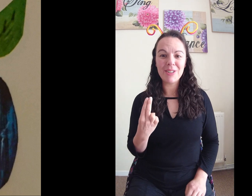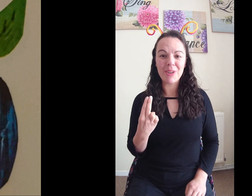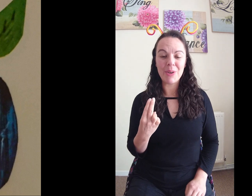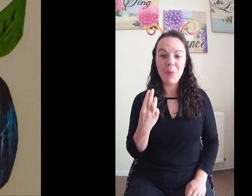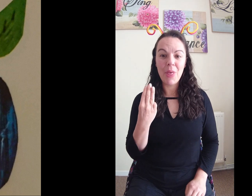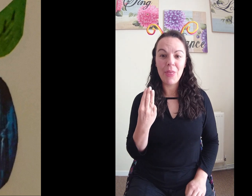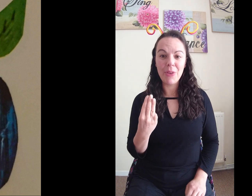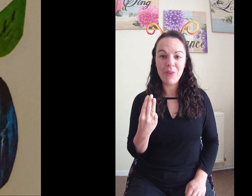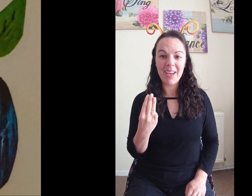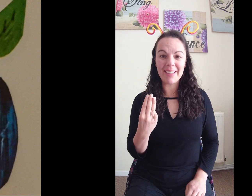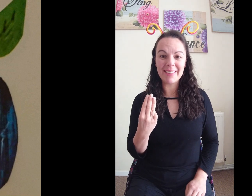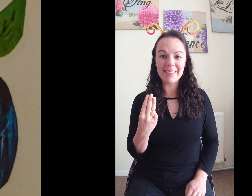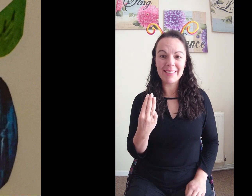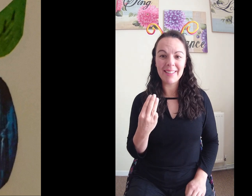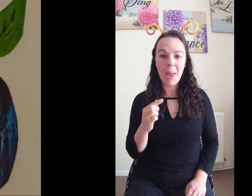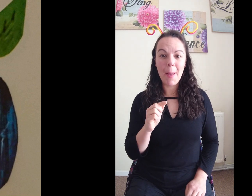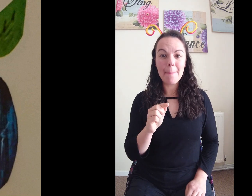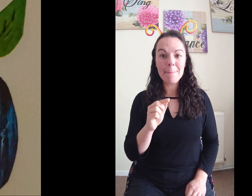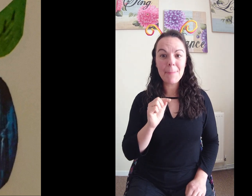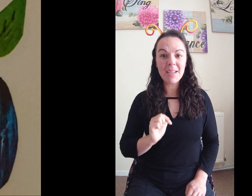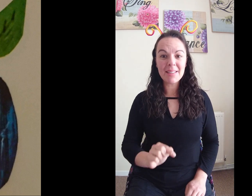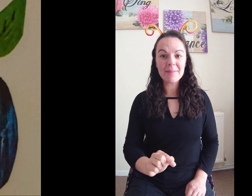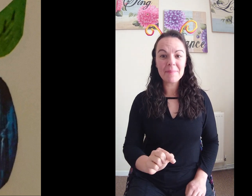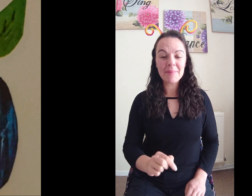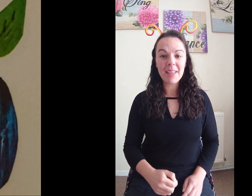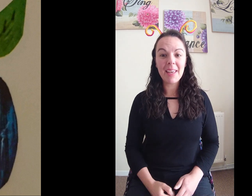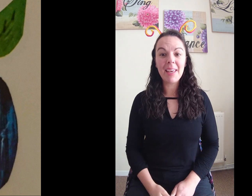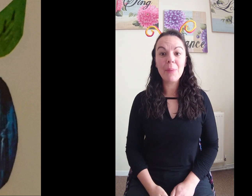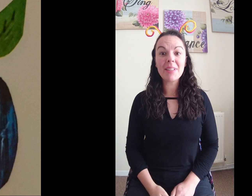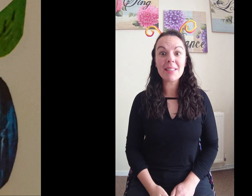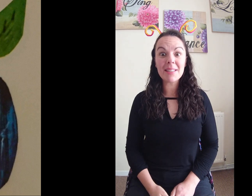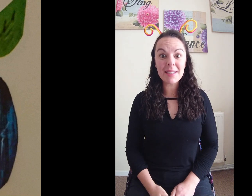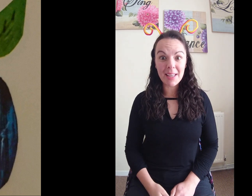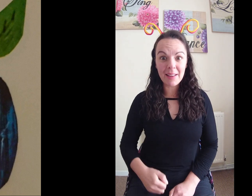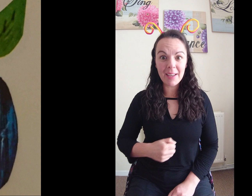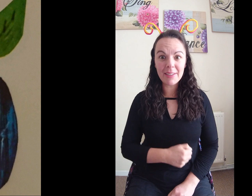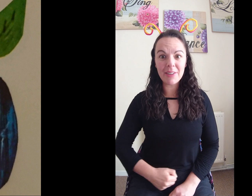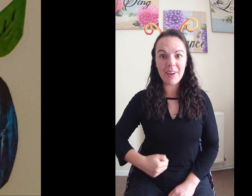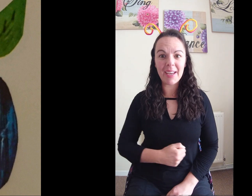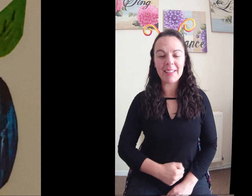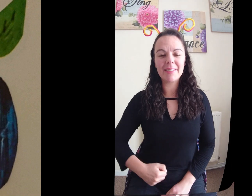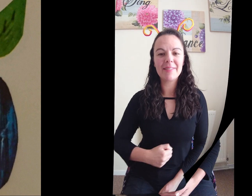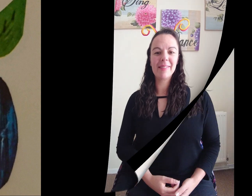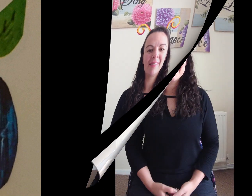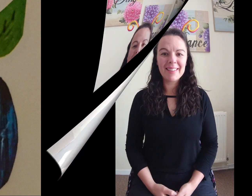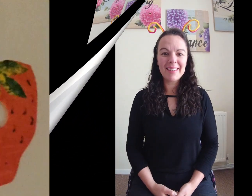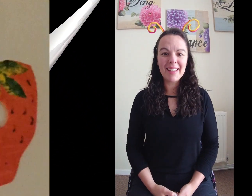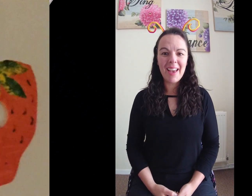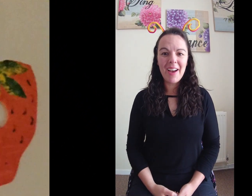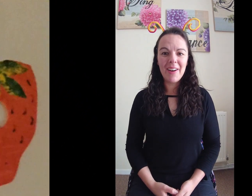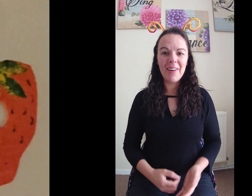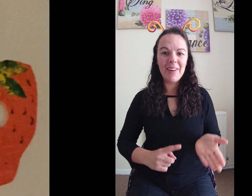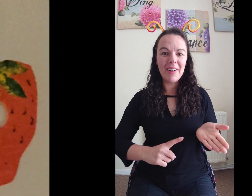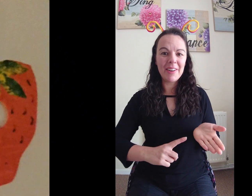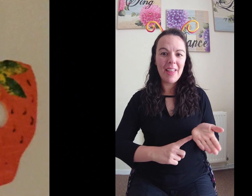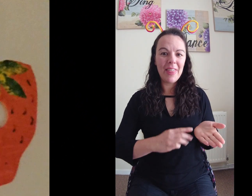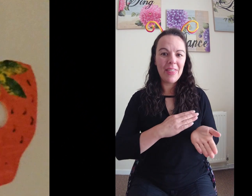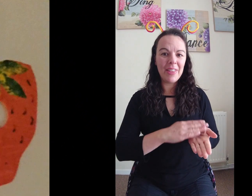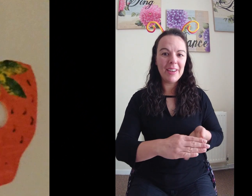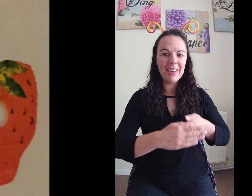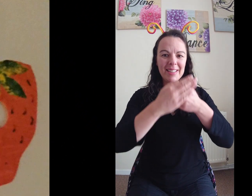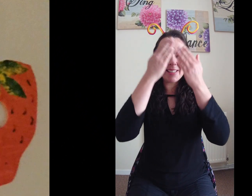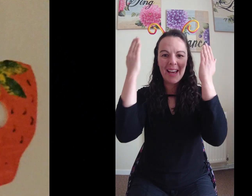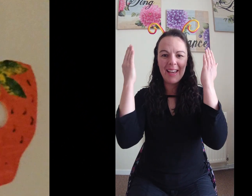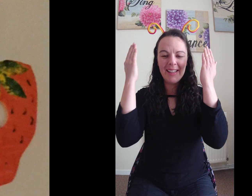Two! Three! Three! But he was still hungry. On